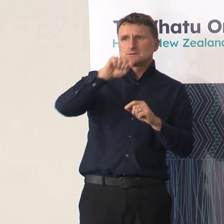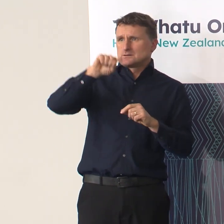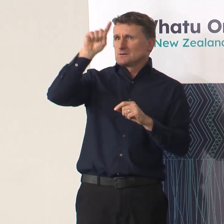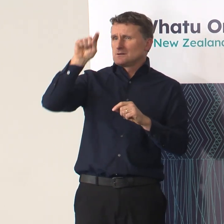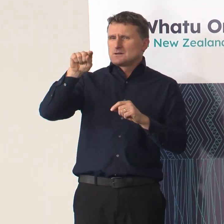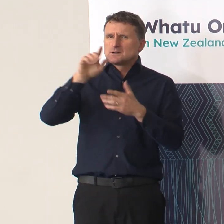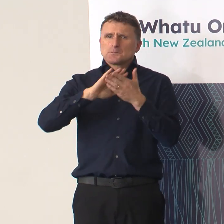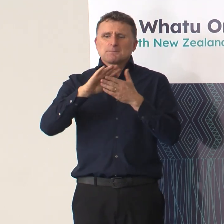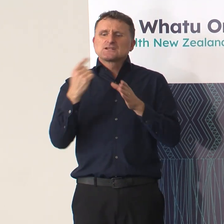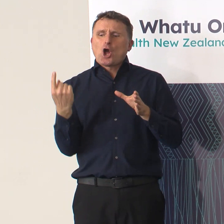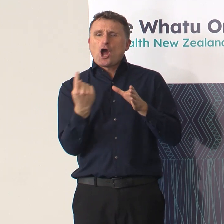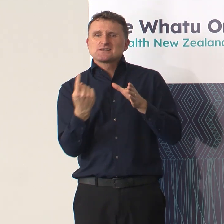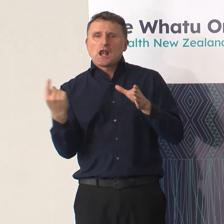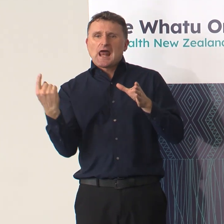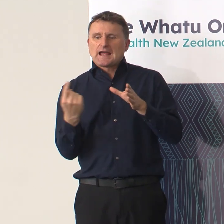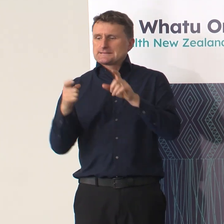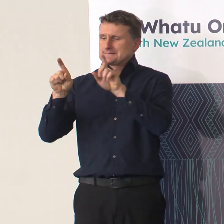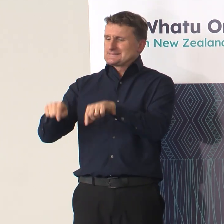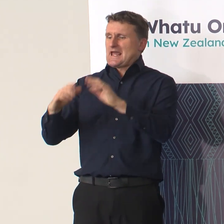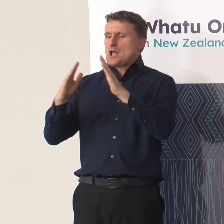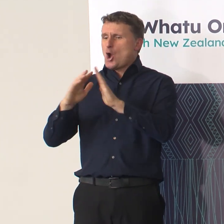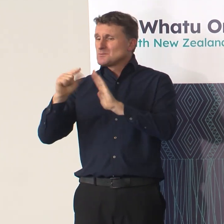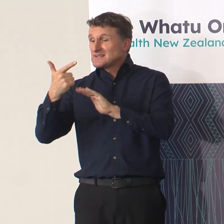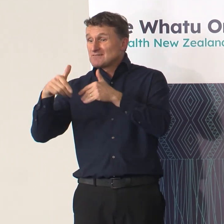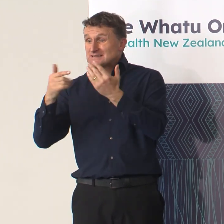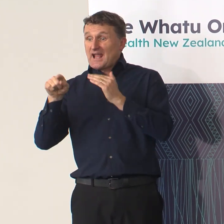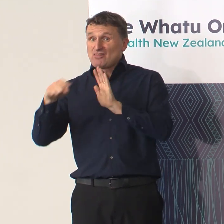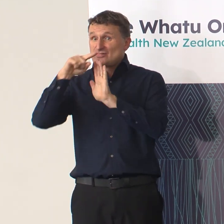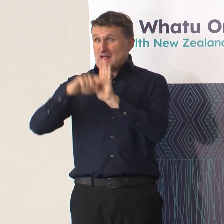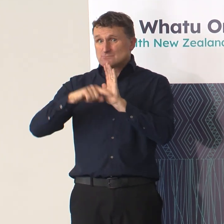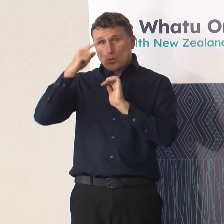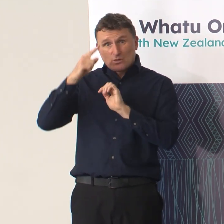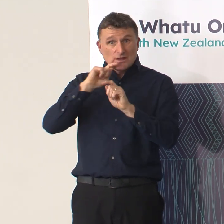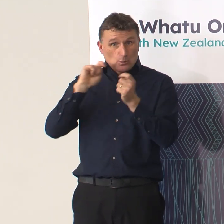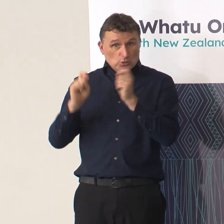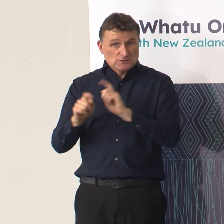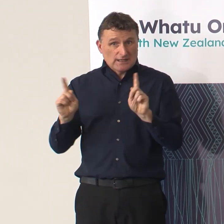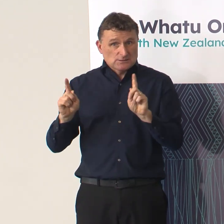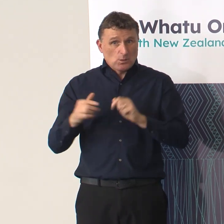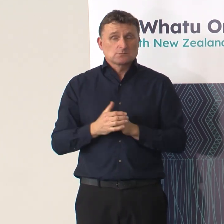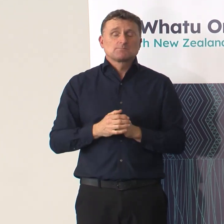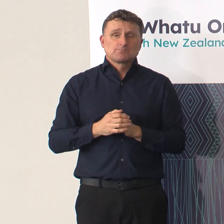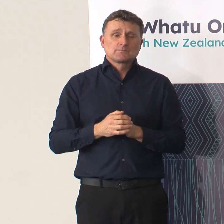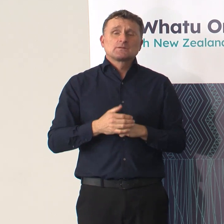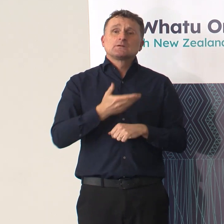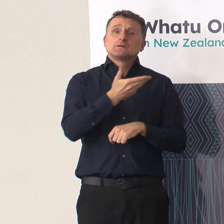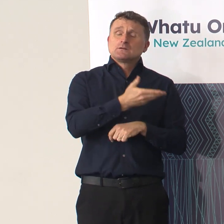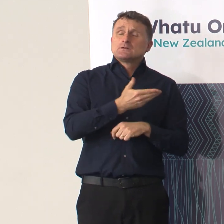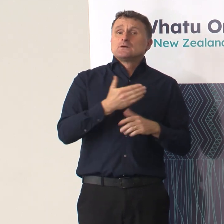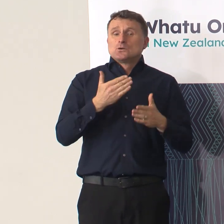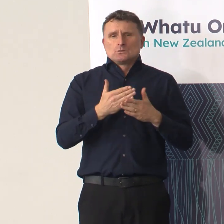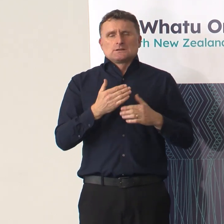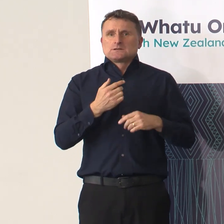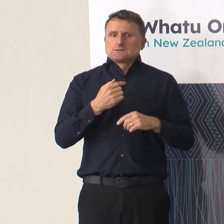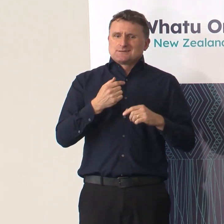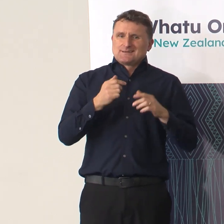changing? Look, that's a really timely question. So I think one of the things that we've committed to all the way through is constantly